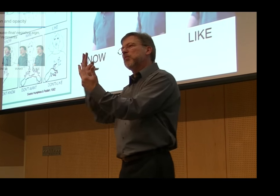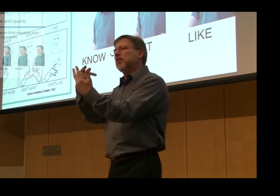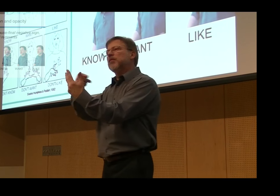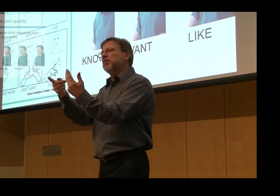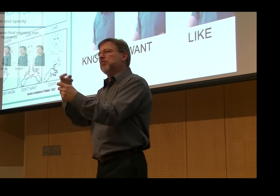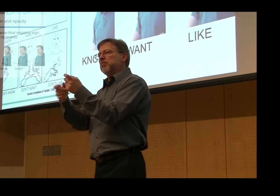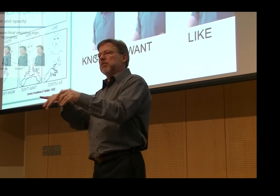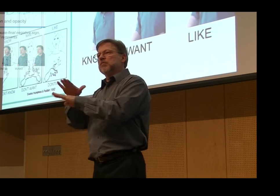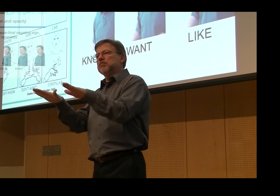Okay?